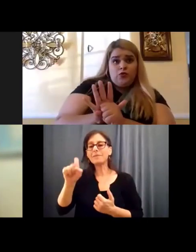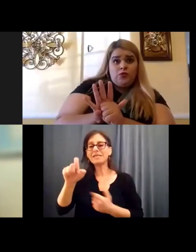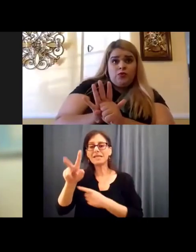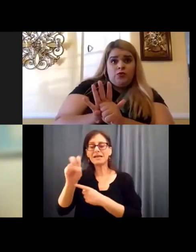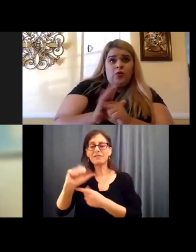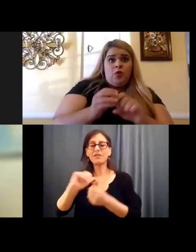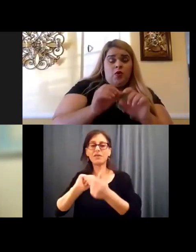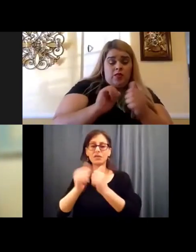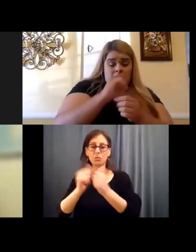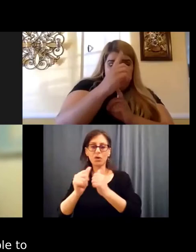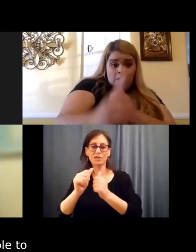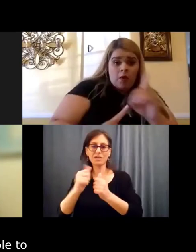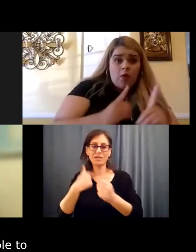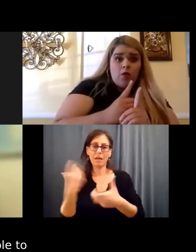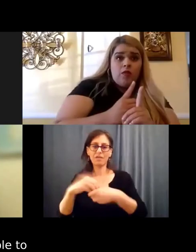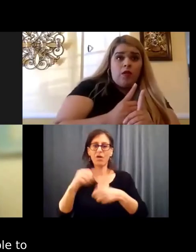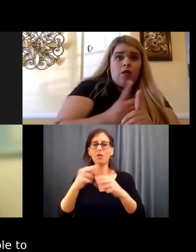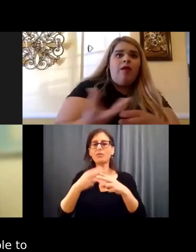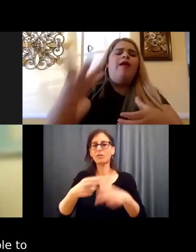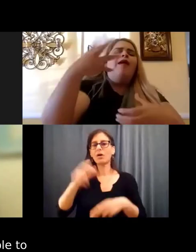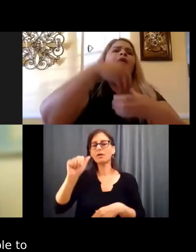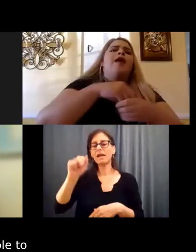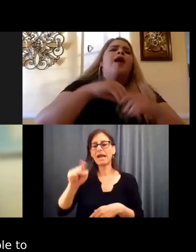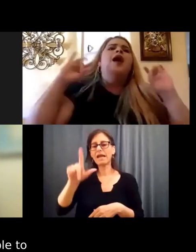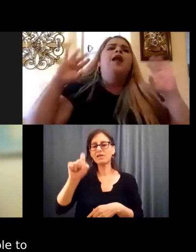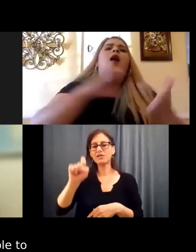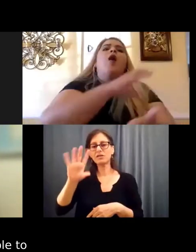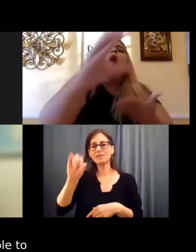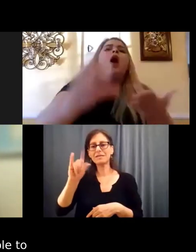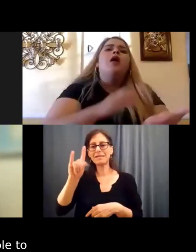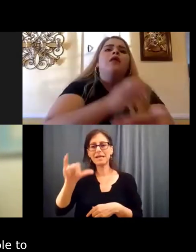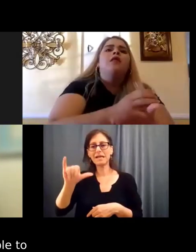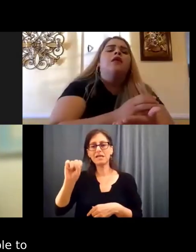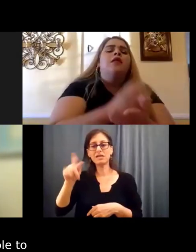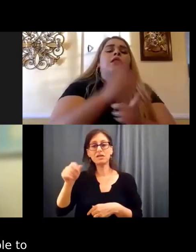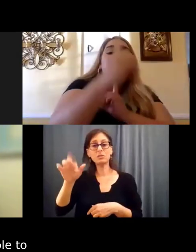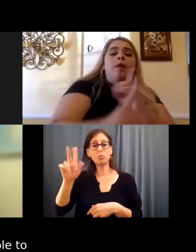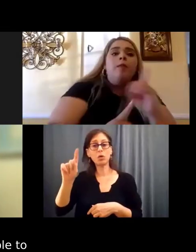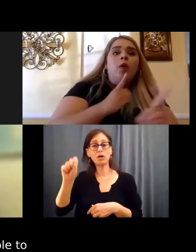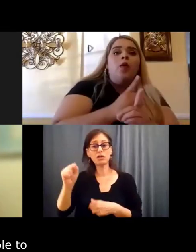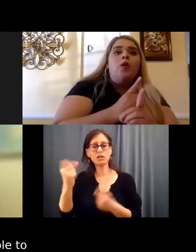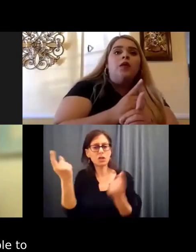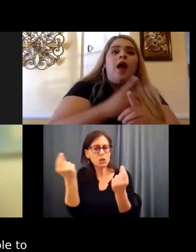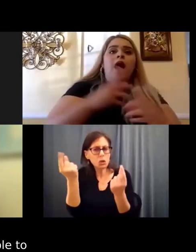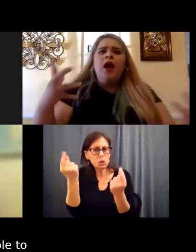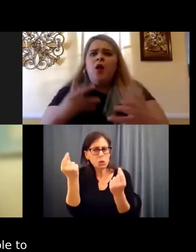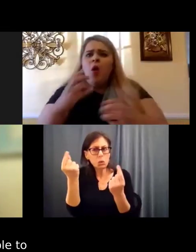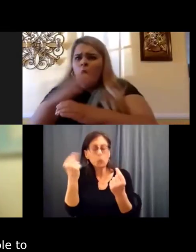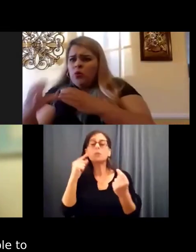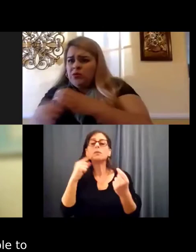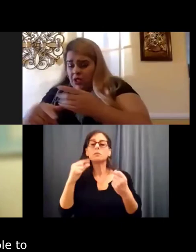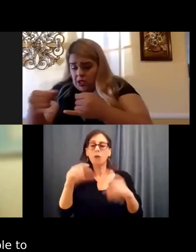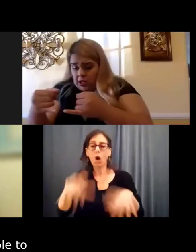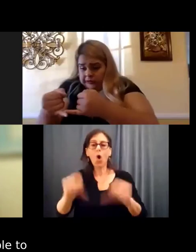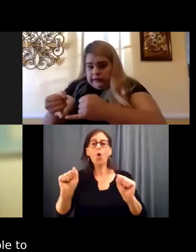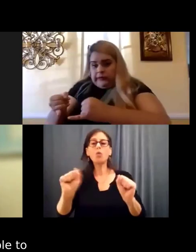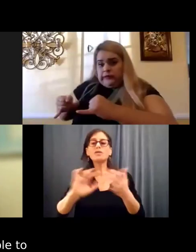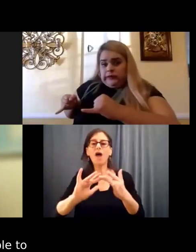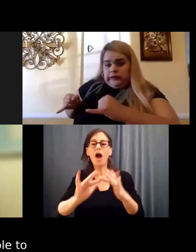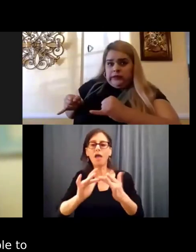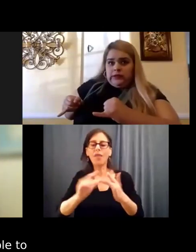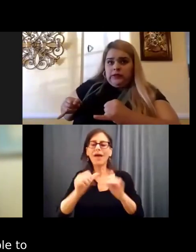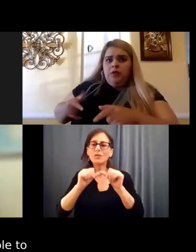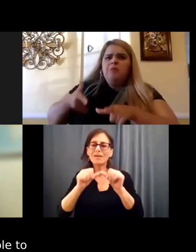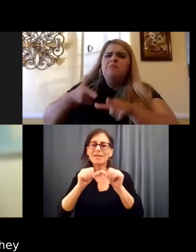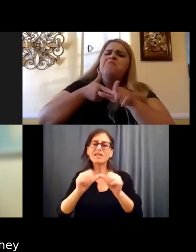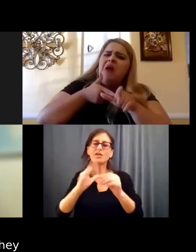with angel city sports did things online to be able to continue to build